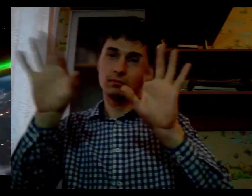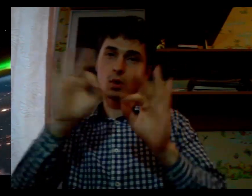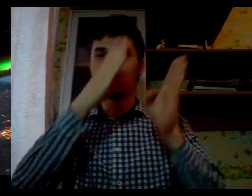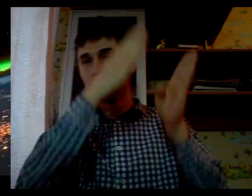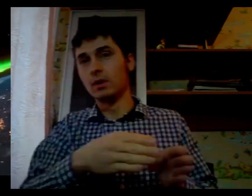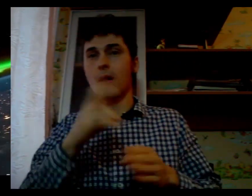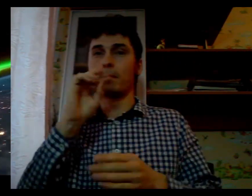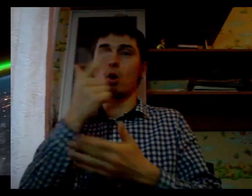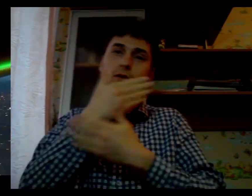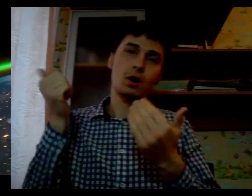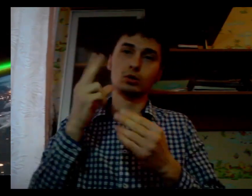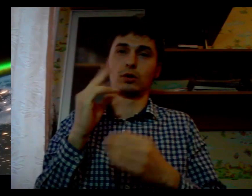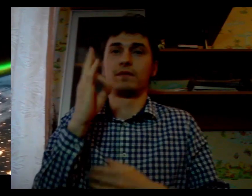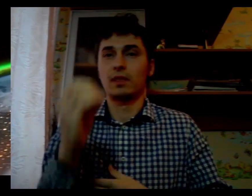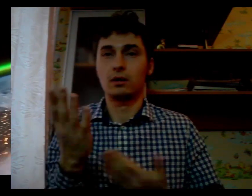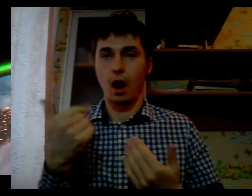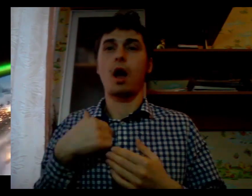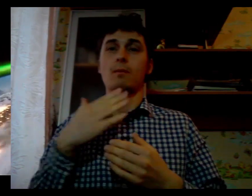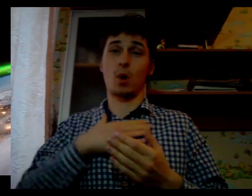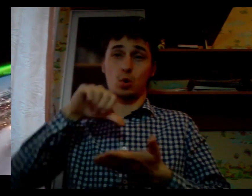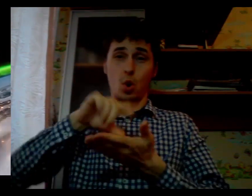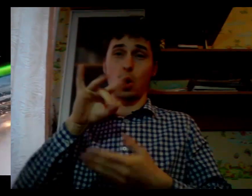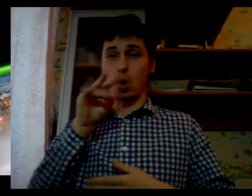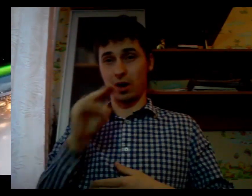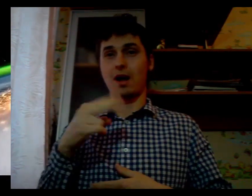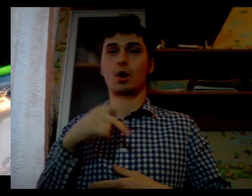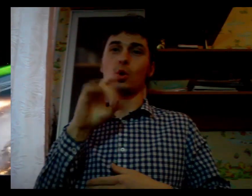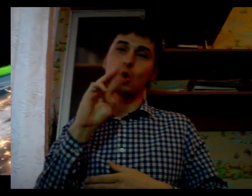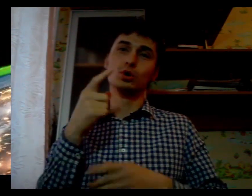Realizing this goal will require an intrapreneurial spirit.